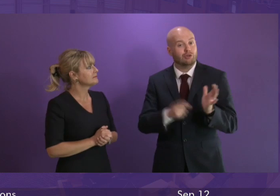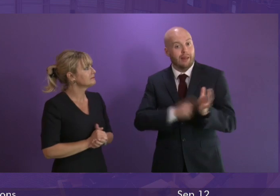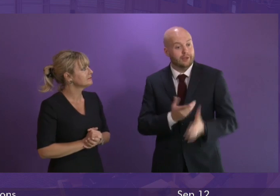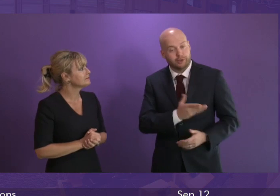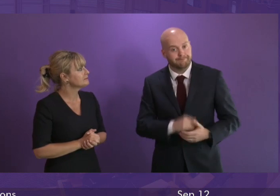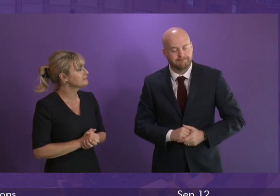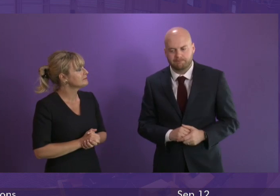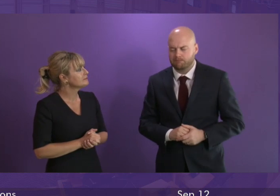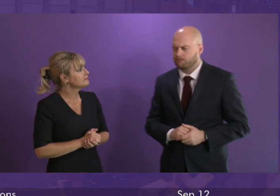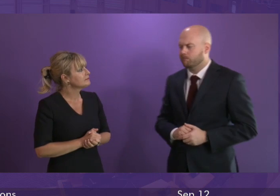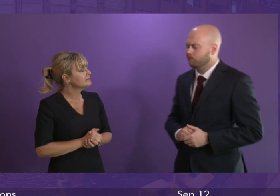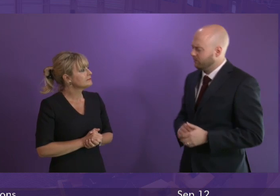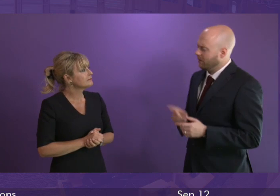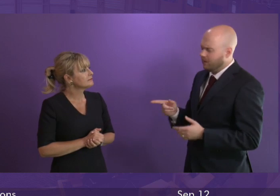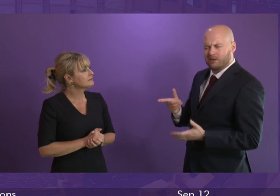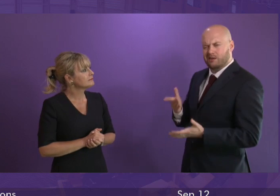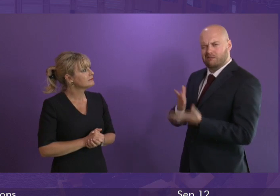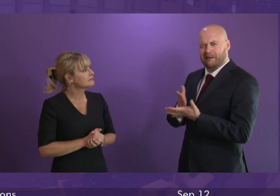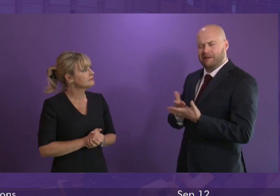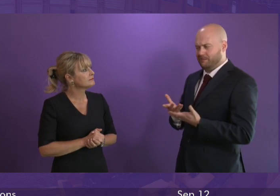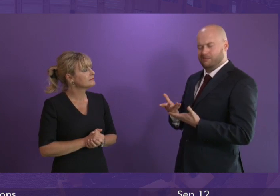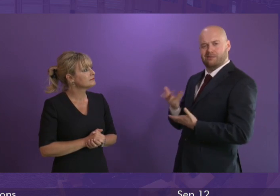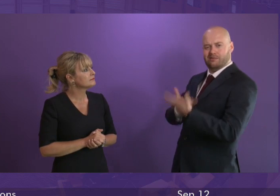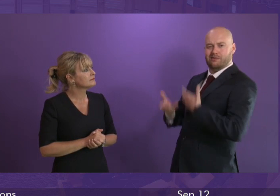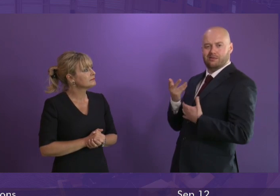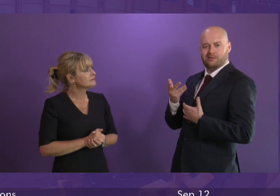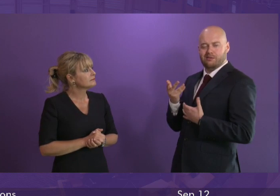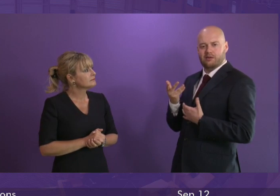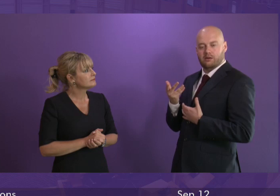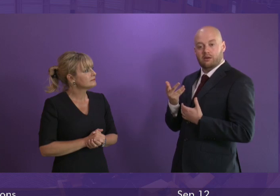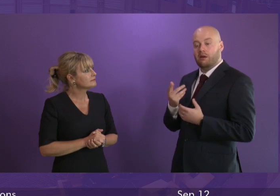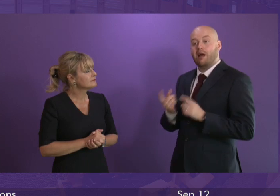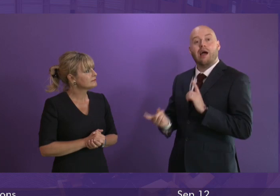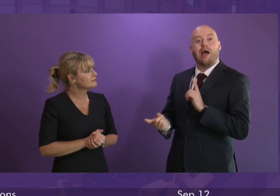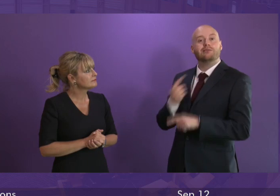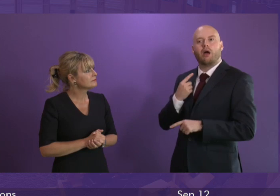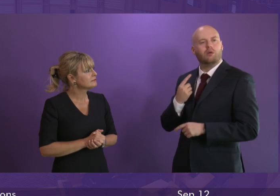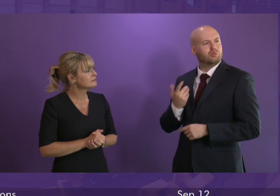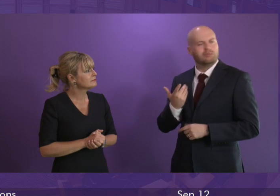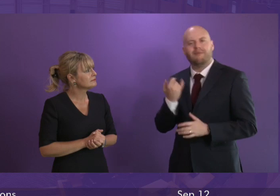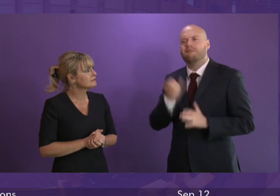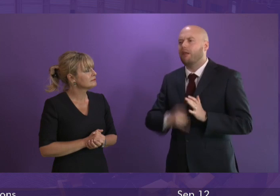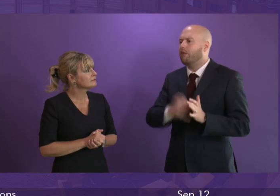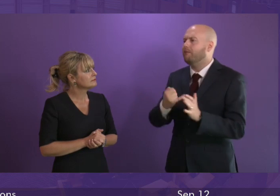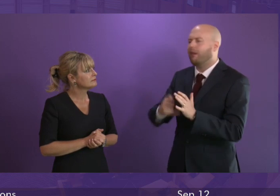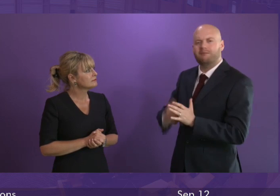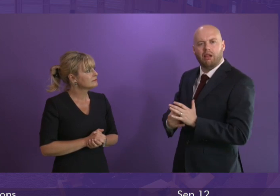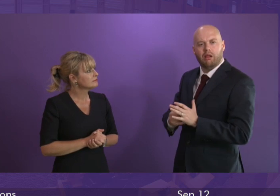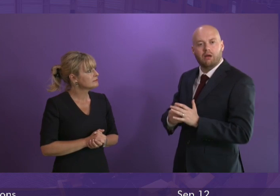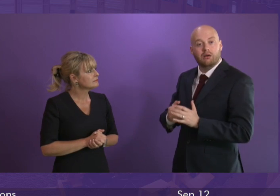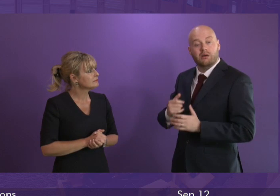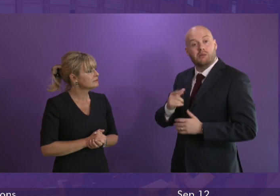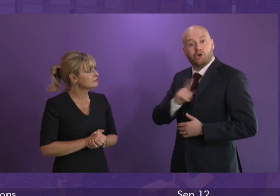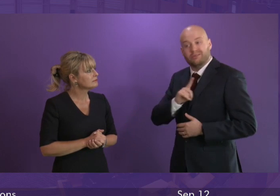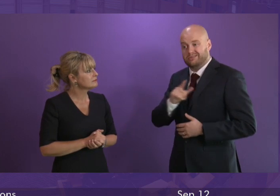Is the First Minister really telling the people of Scotland that the answer to this abject failure in new hospital building is